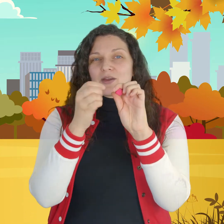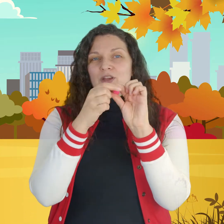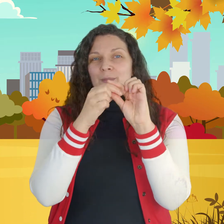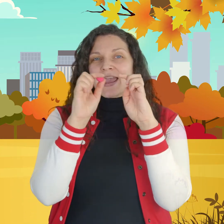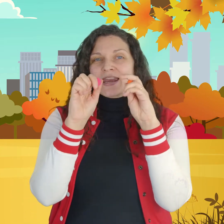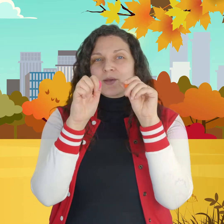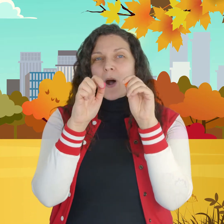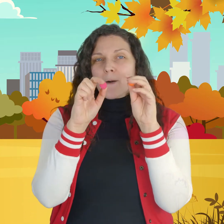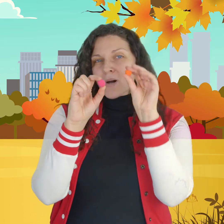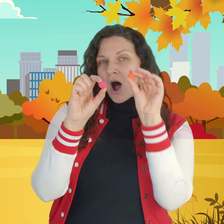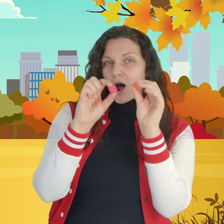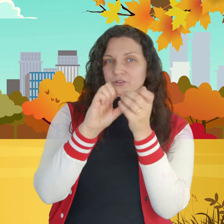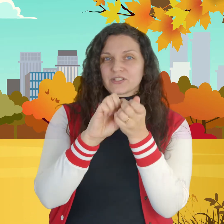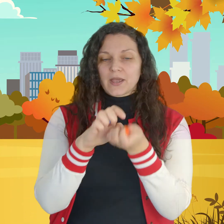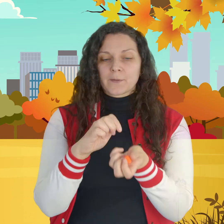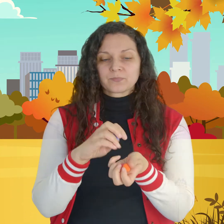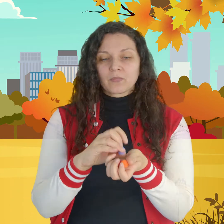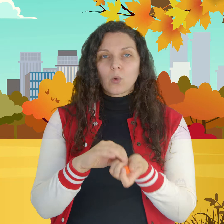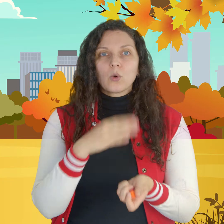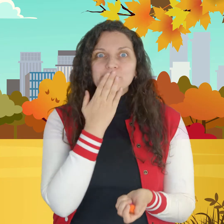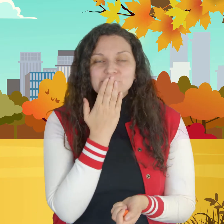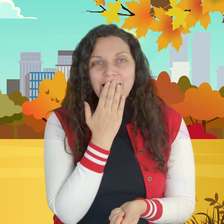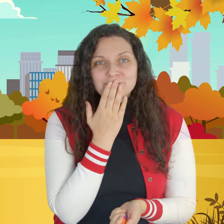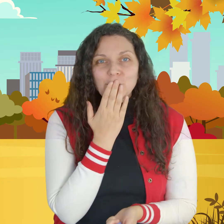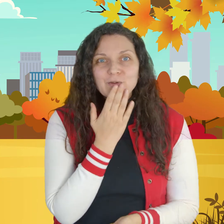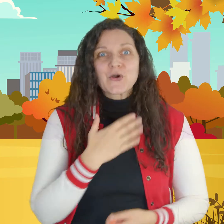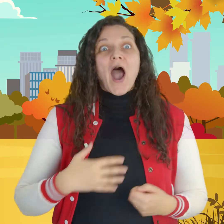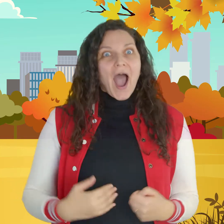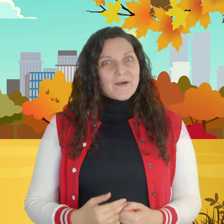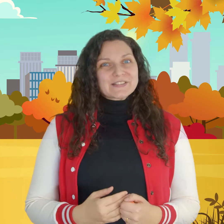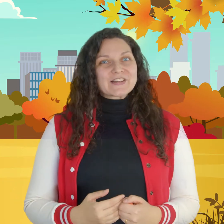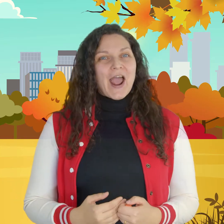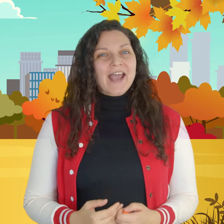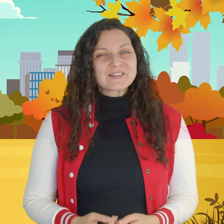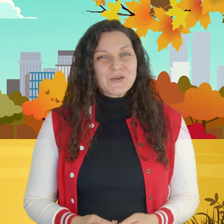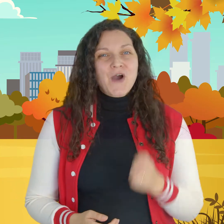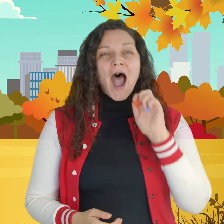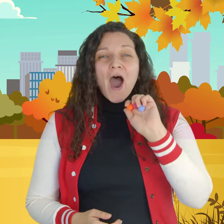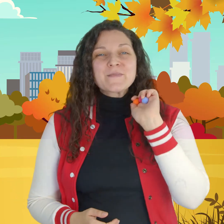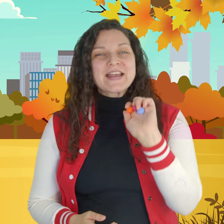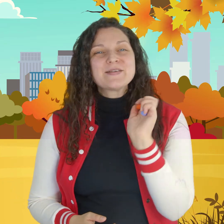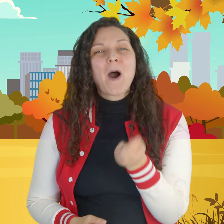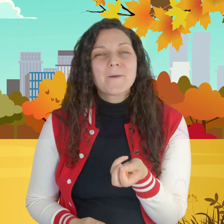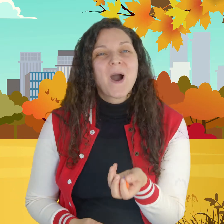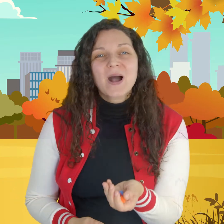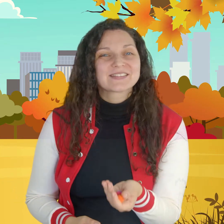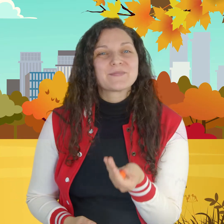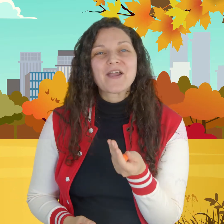remaining pom-poms yeah whoops I've told you I was gonna ask you how many pom-poms am I